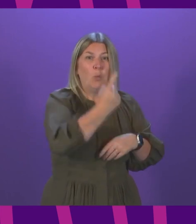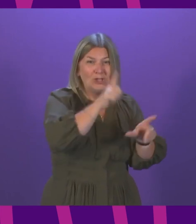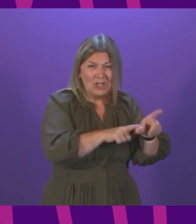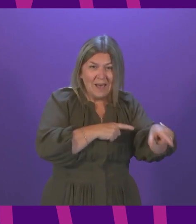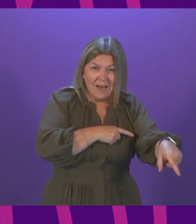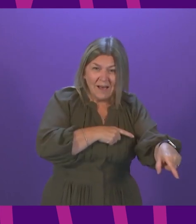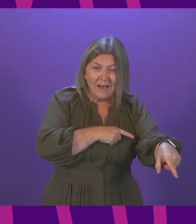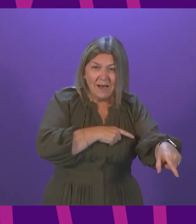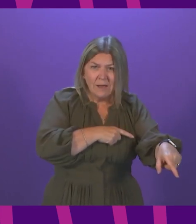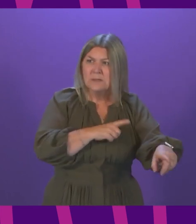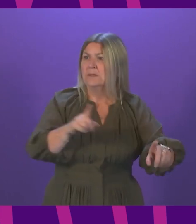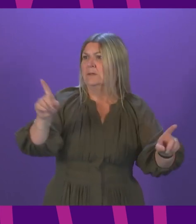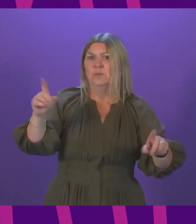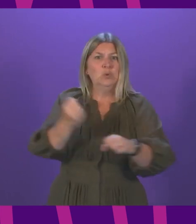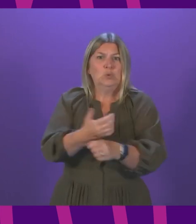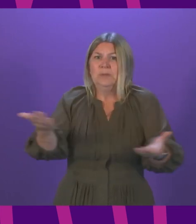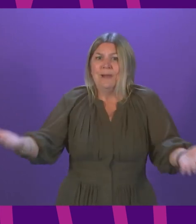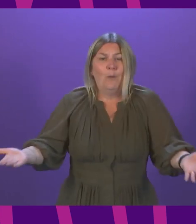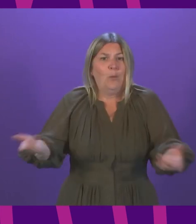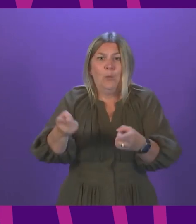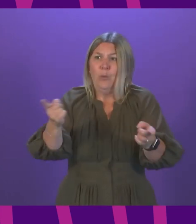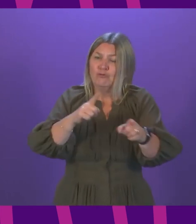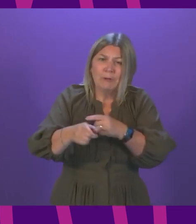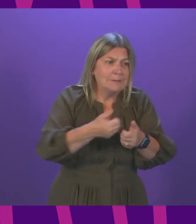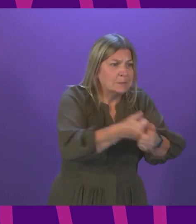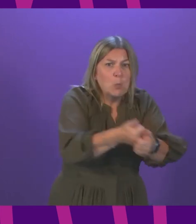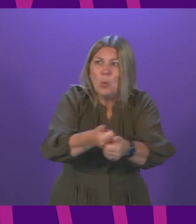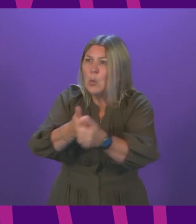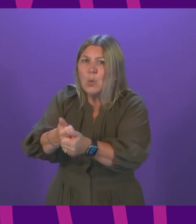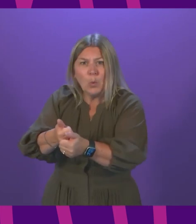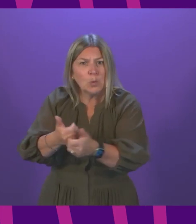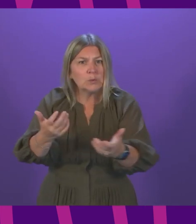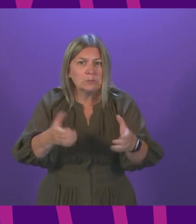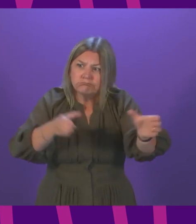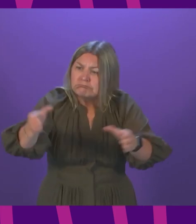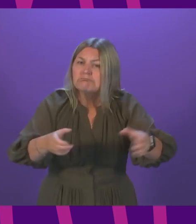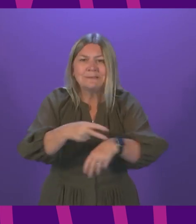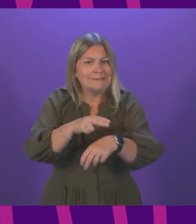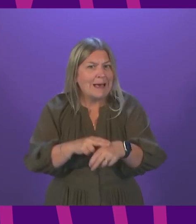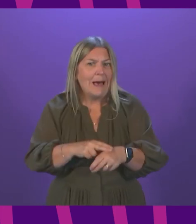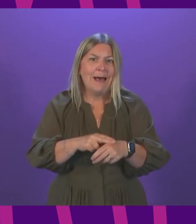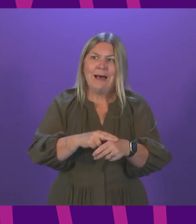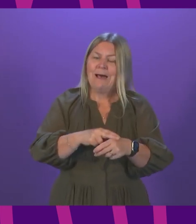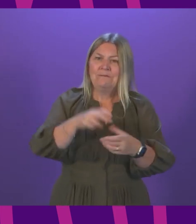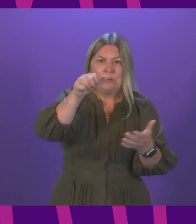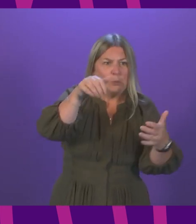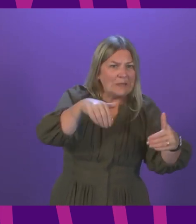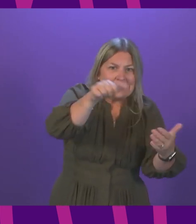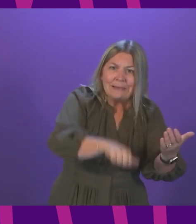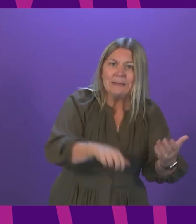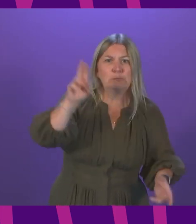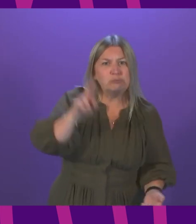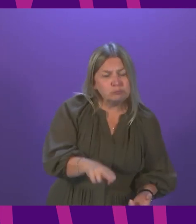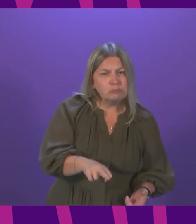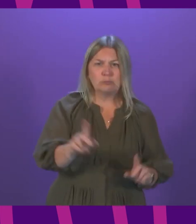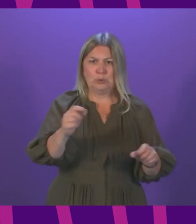a crisis point? And if so, what is being done now to provide this support? First Minister. So, yes, I do